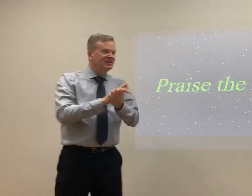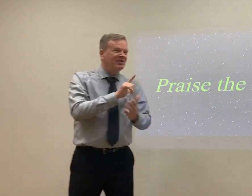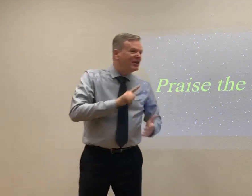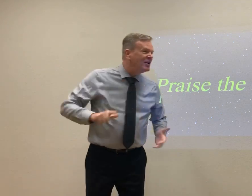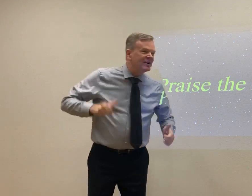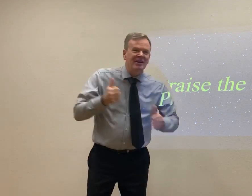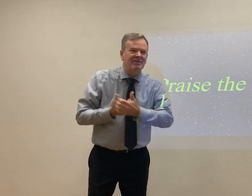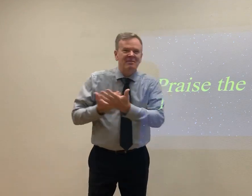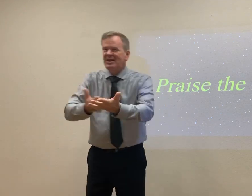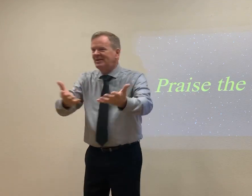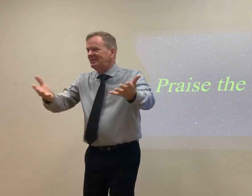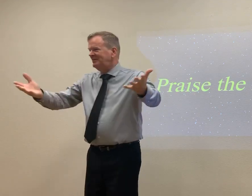Now praise the Lord, everybody.